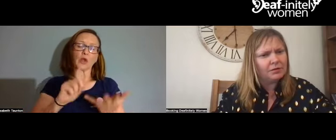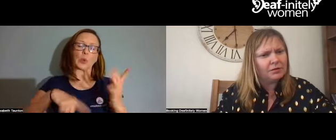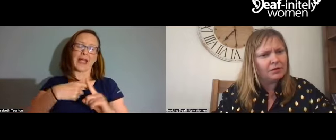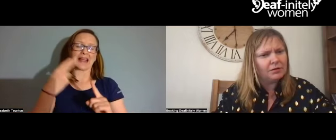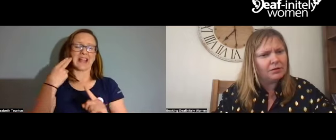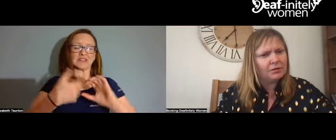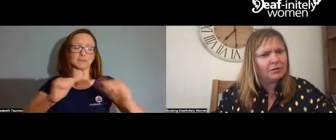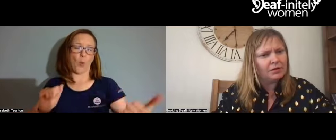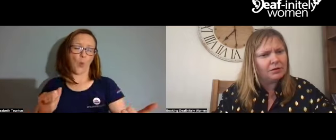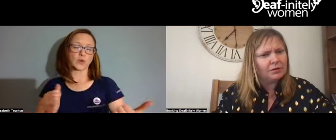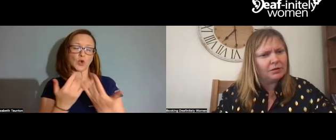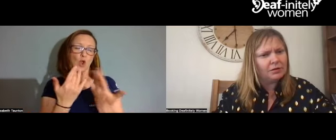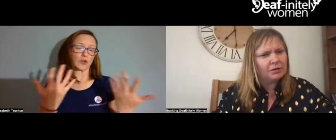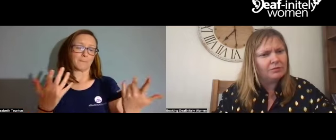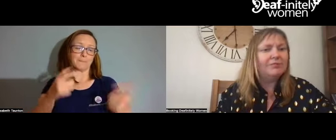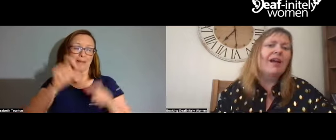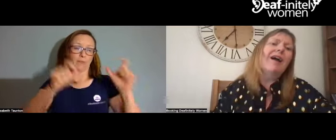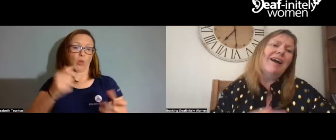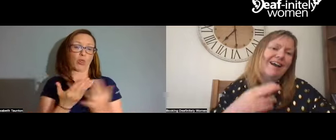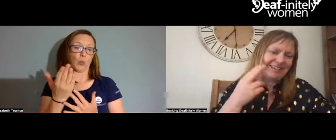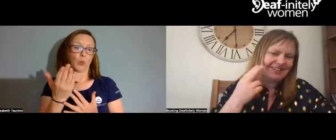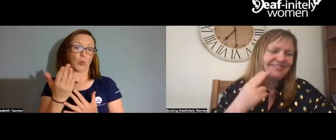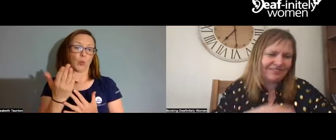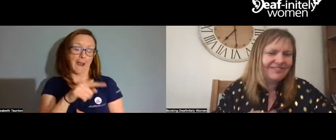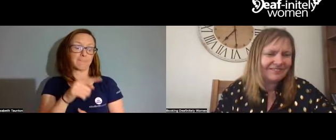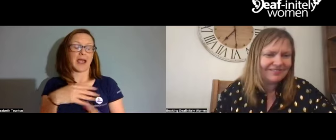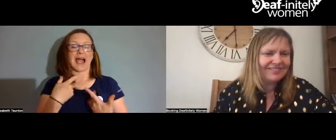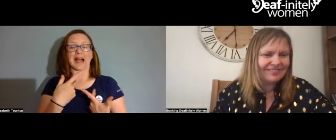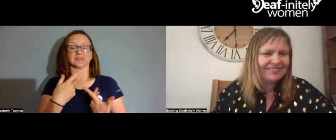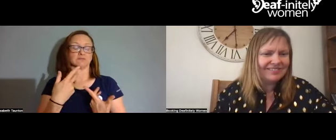I started with the UK Deaf Sport. There was a lot of Deaf clients there.